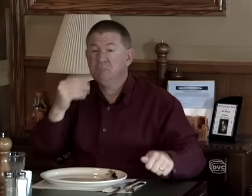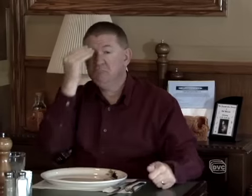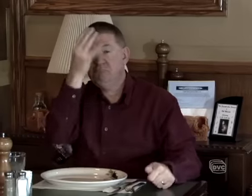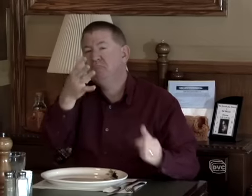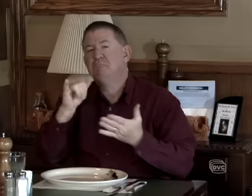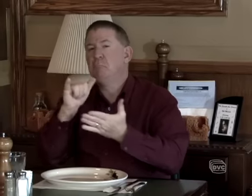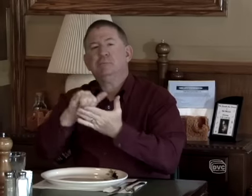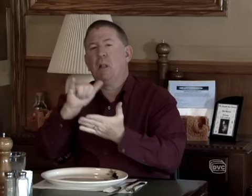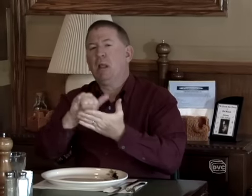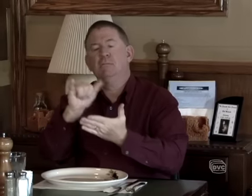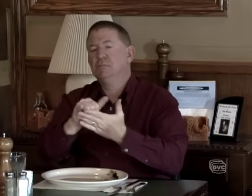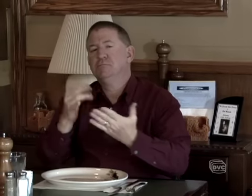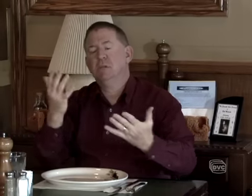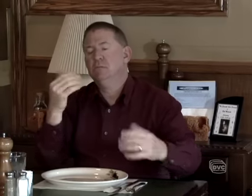clean ourselves up? No way.